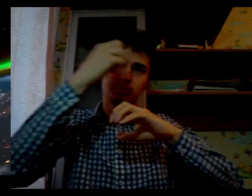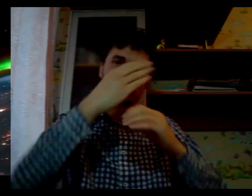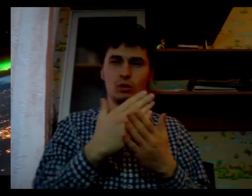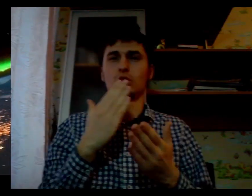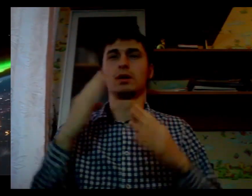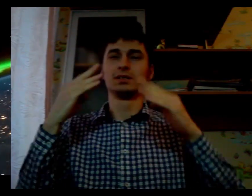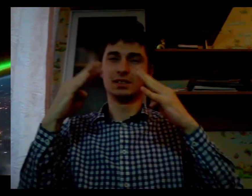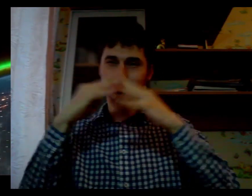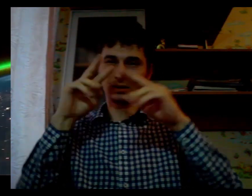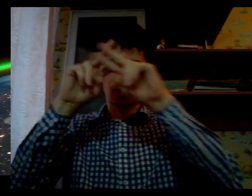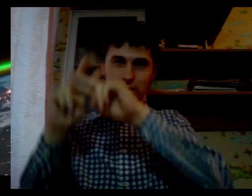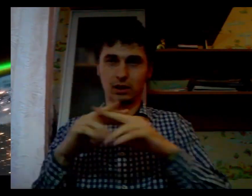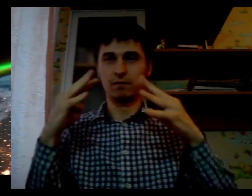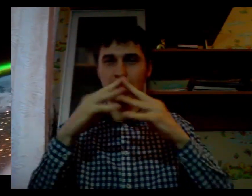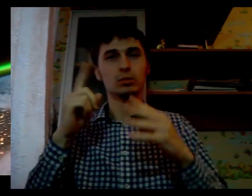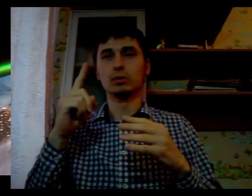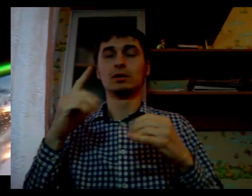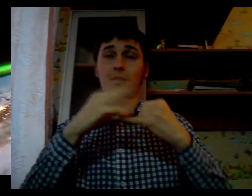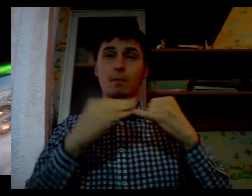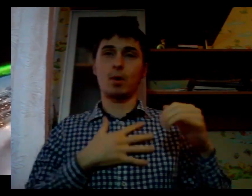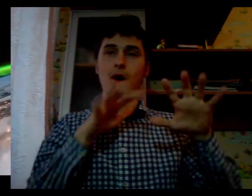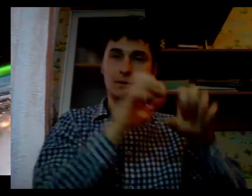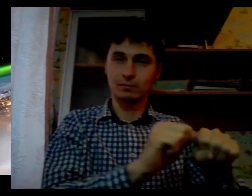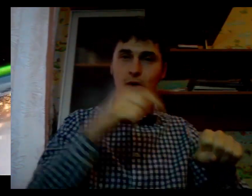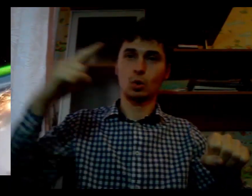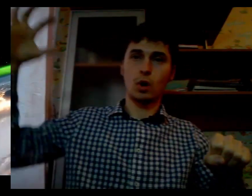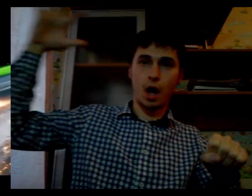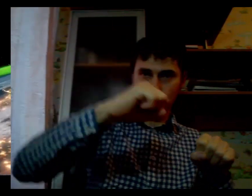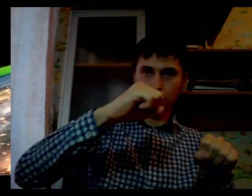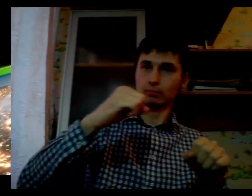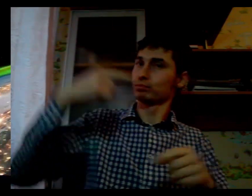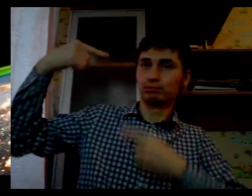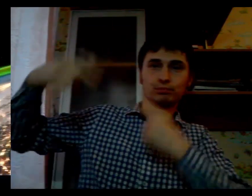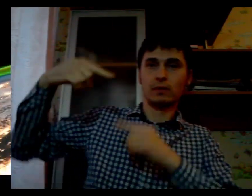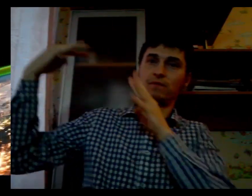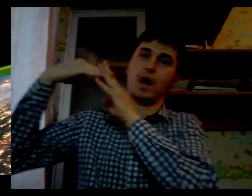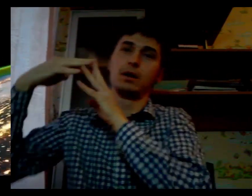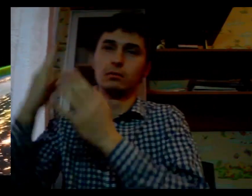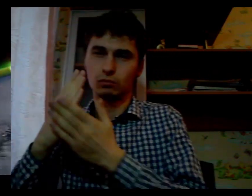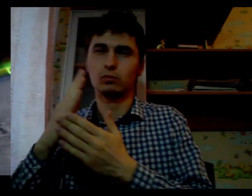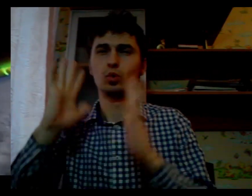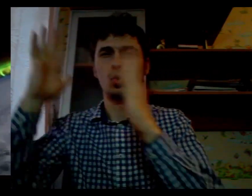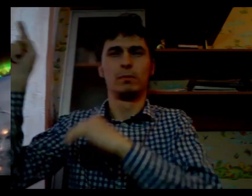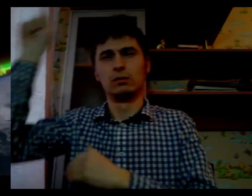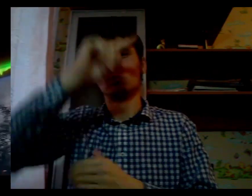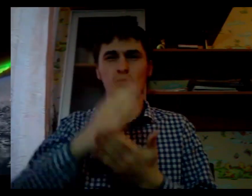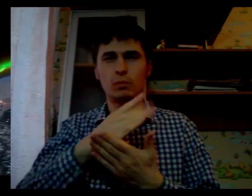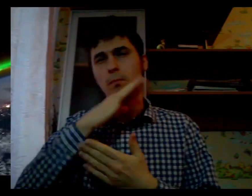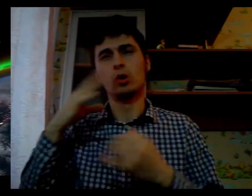Realizing this goal will require an intrapreneurial spirit, an a new generation of scientists and a...